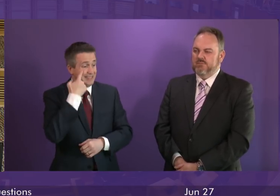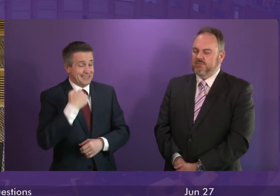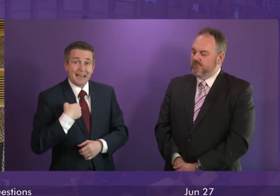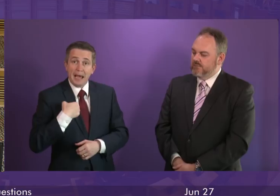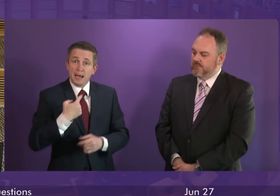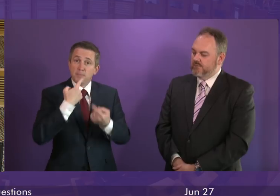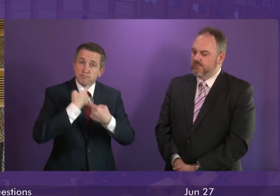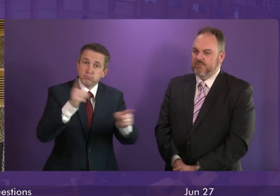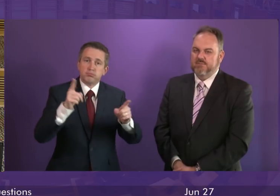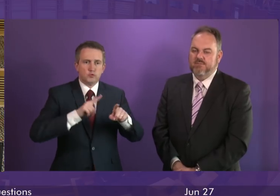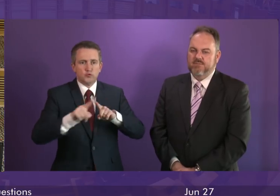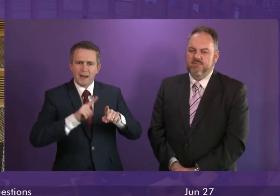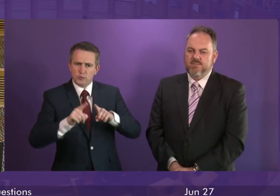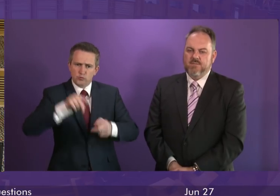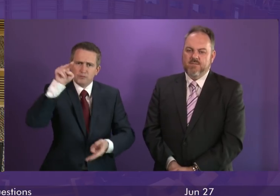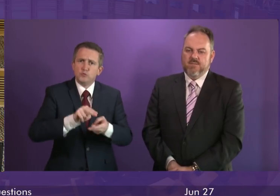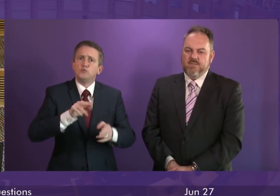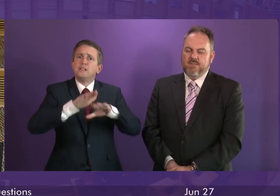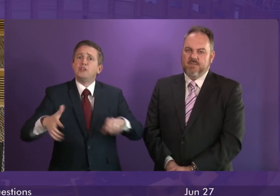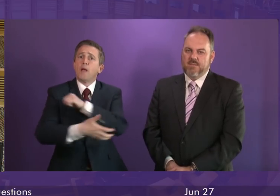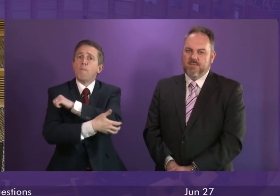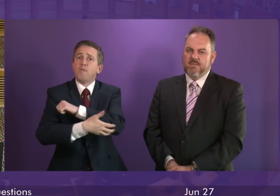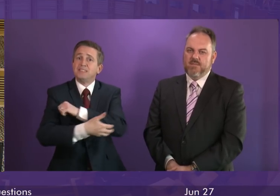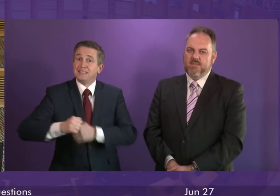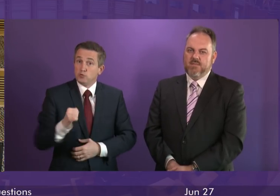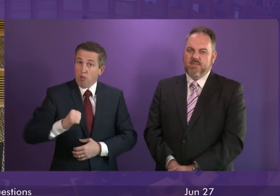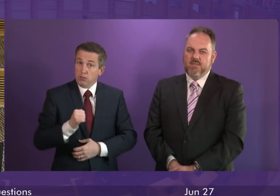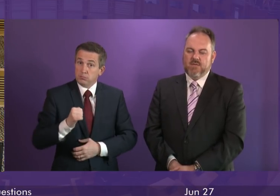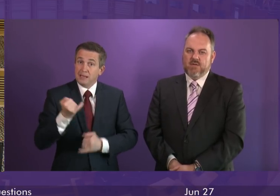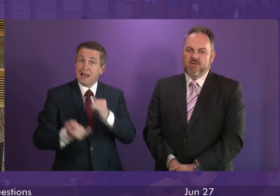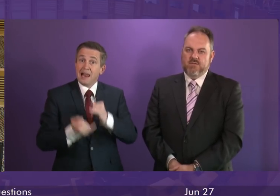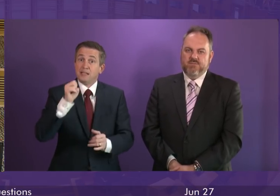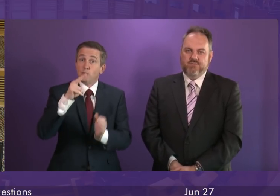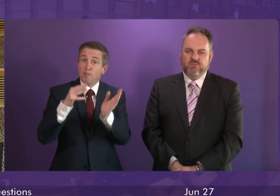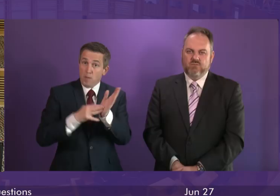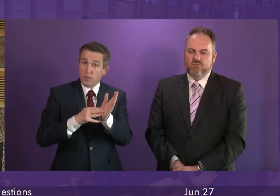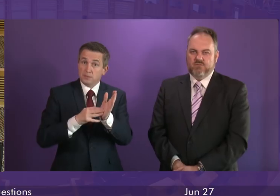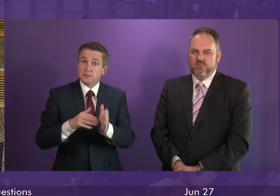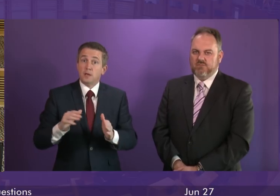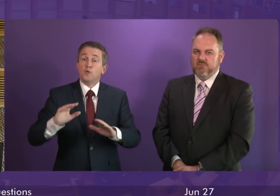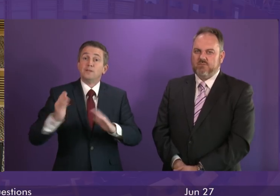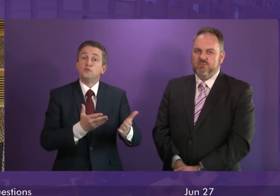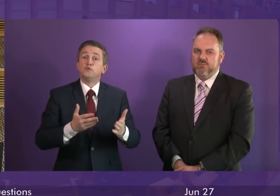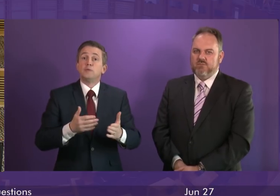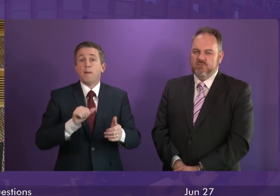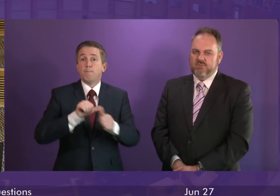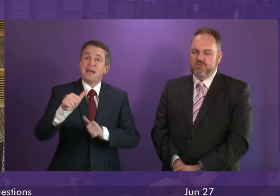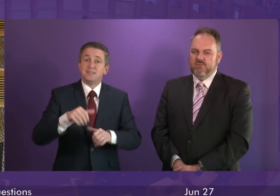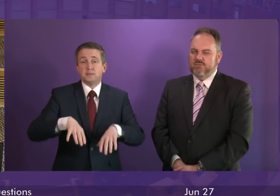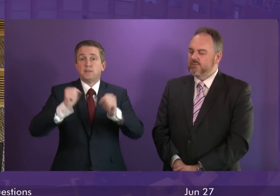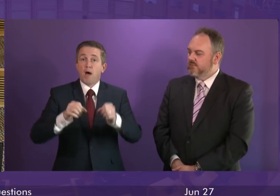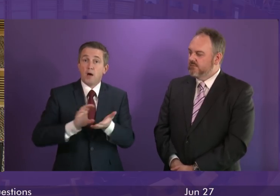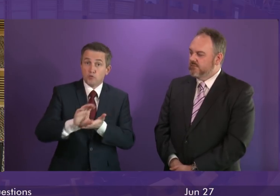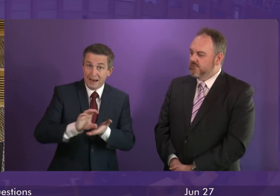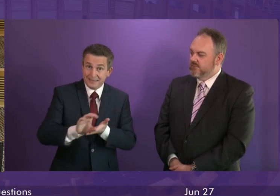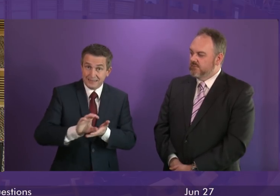action to tackle child poverty in Scotland. Over the past year alone we have introduced the new best start grant, a financial health check service and